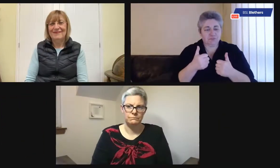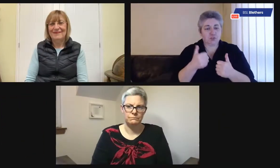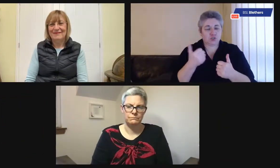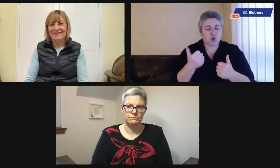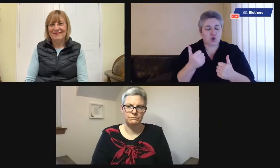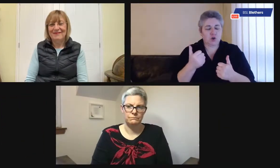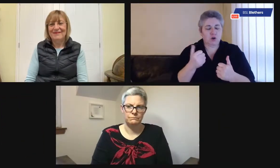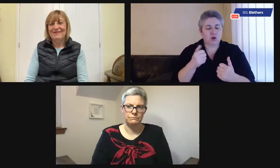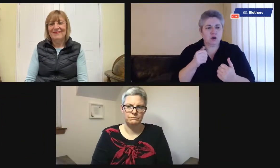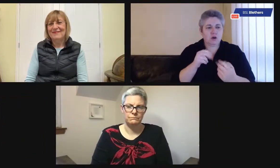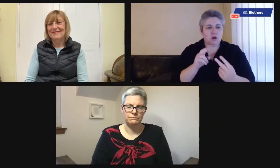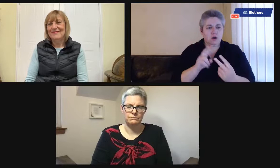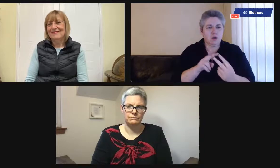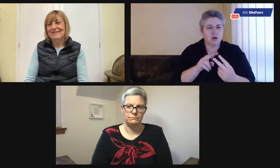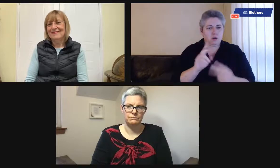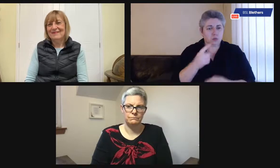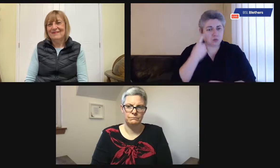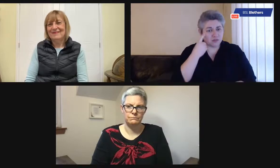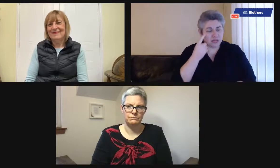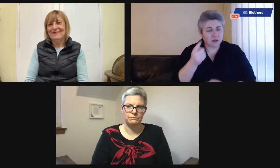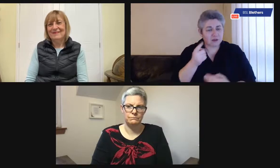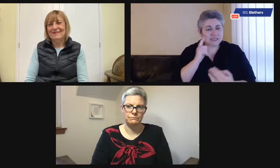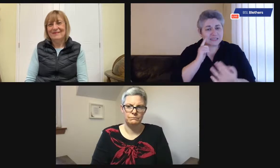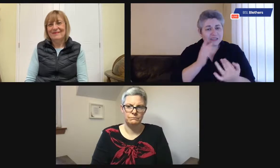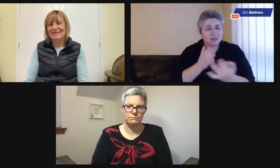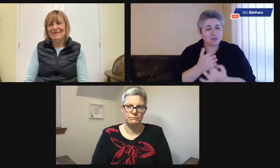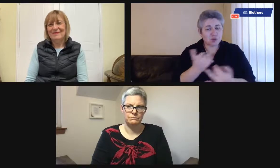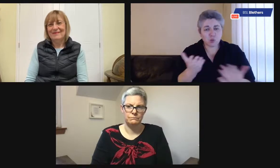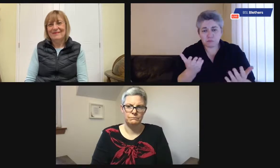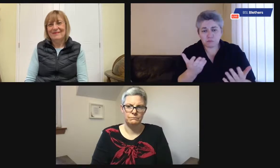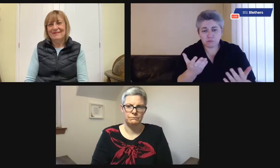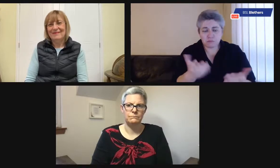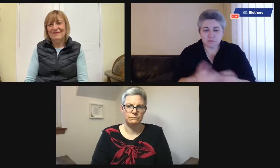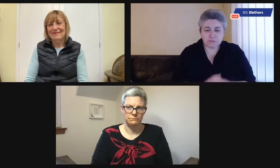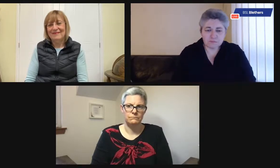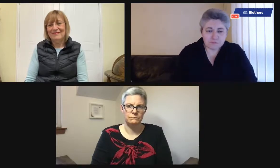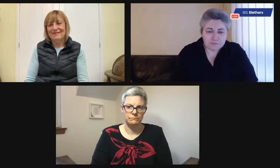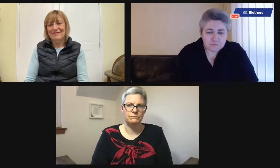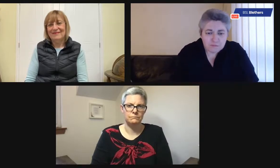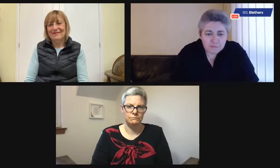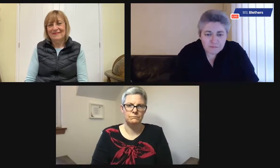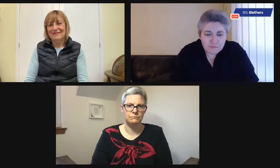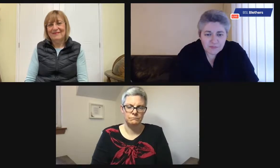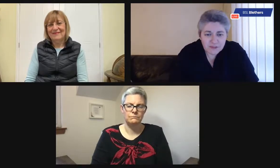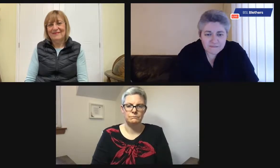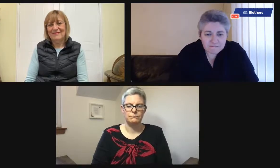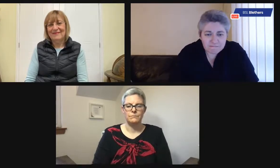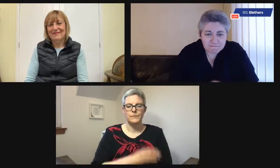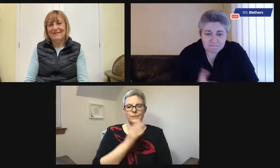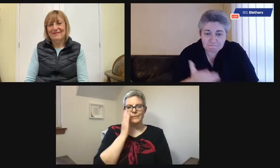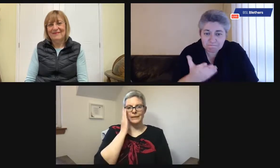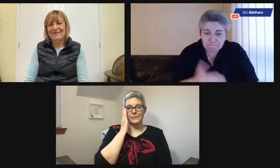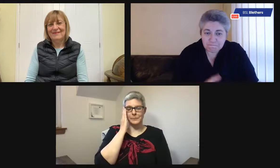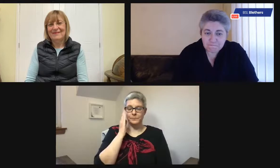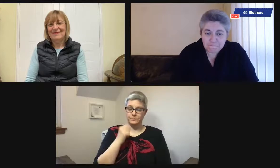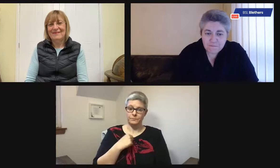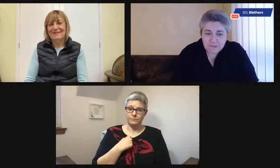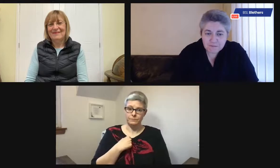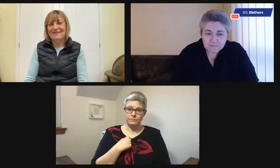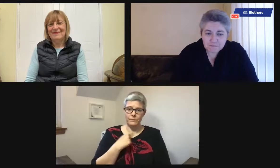Okay, so what do you think about these see-through options? Emma?